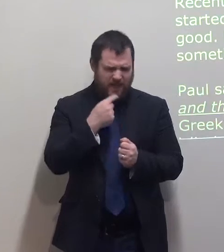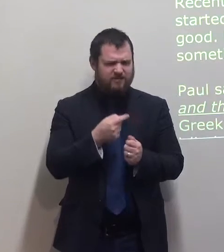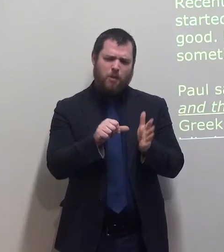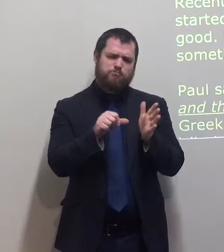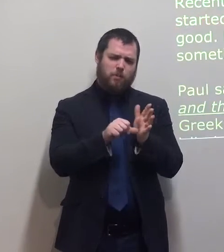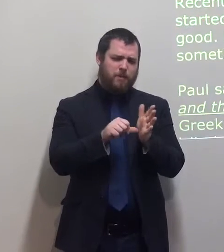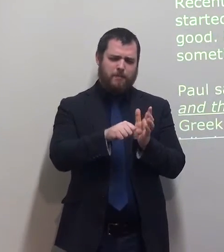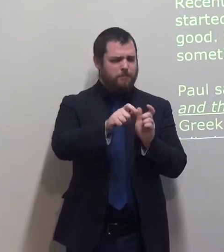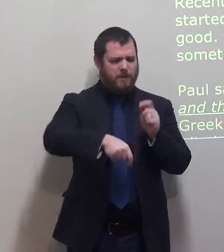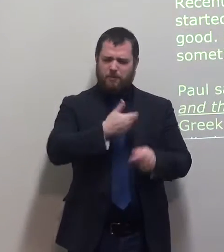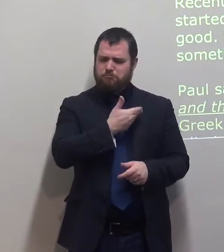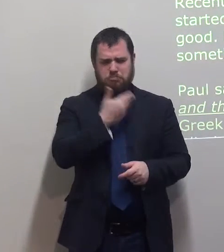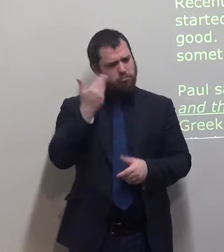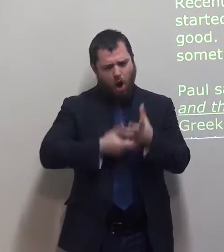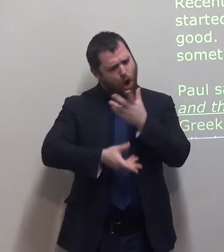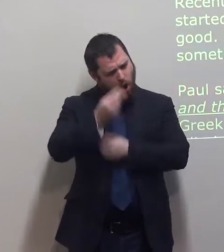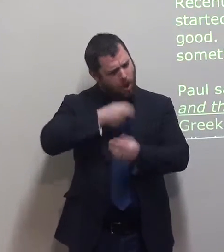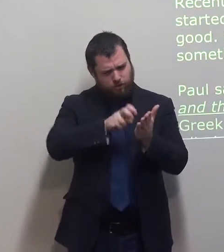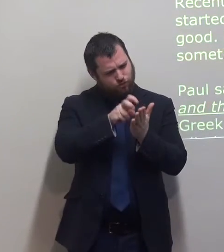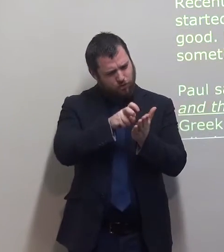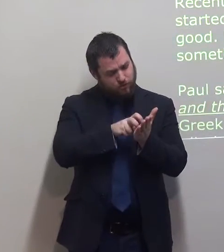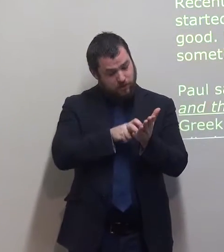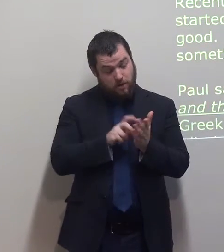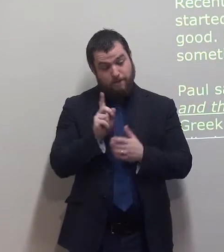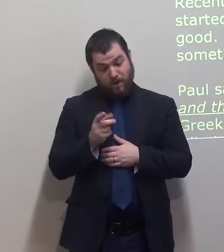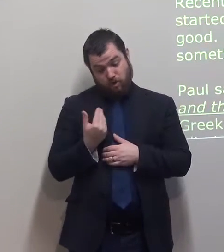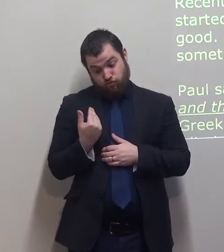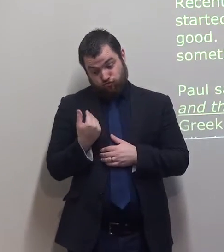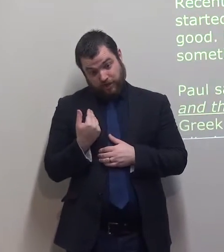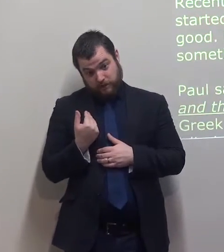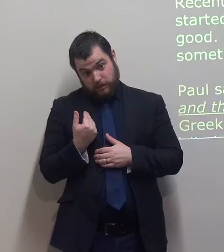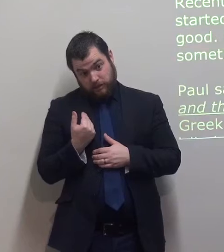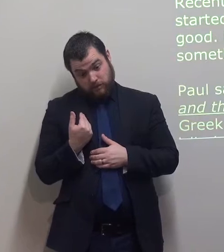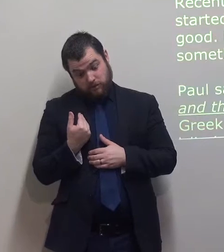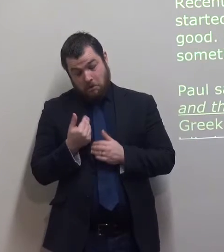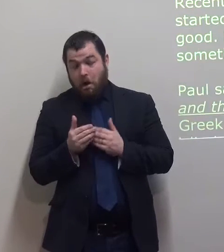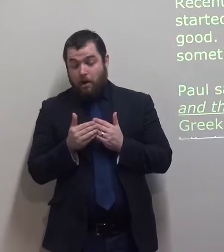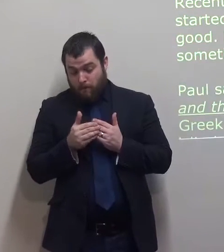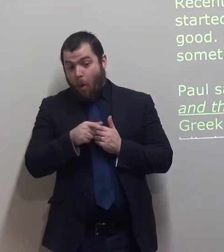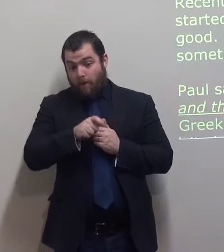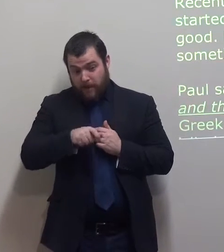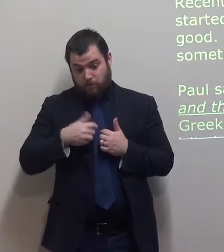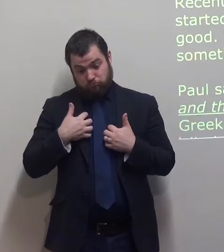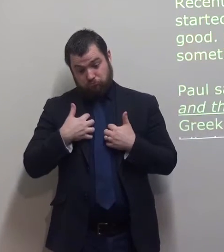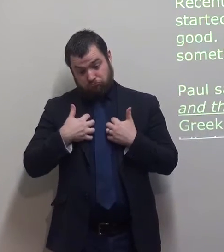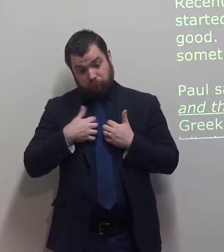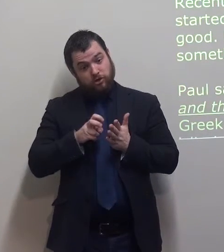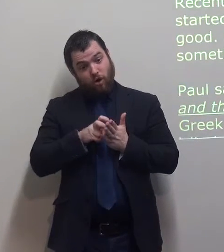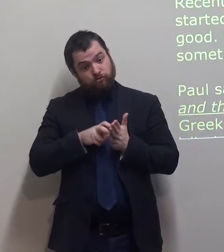what I is